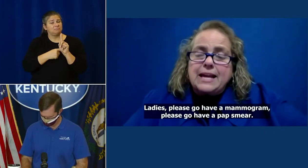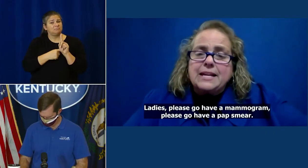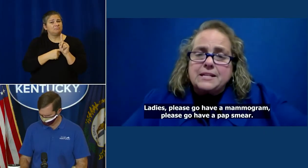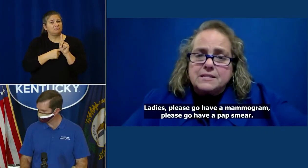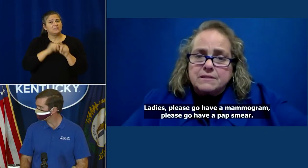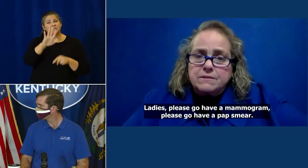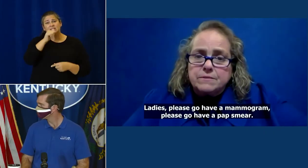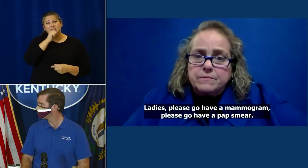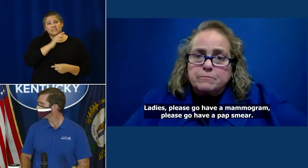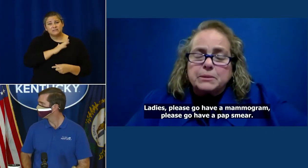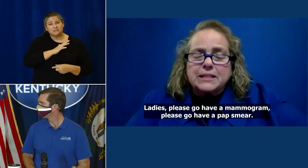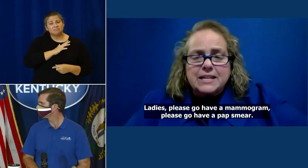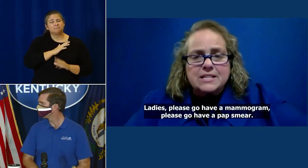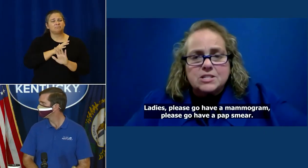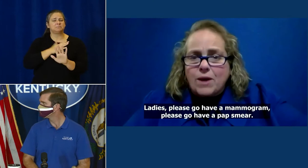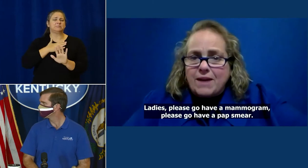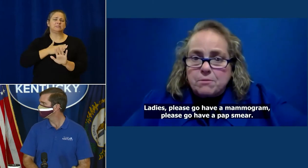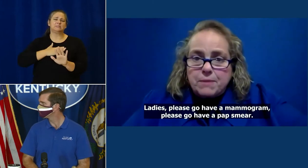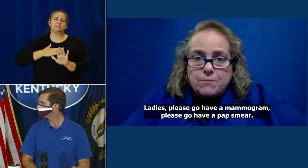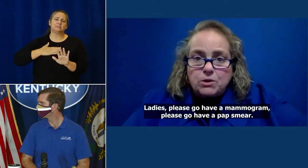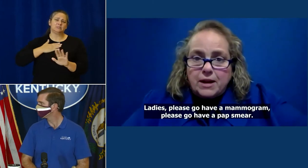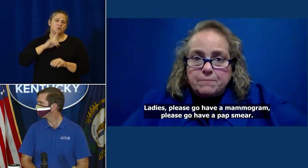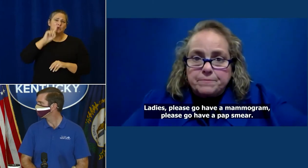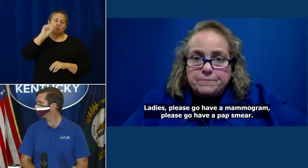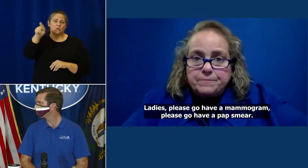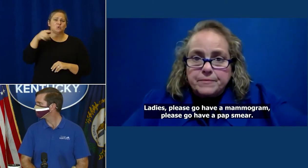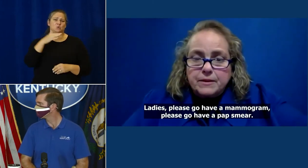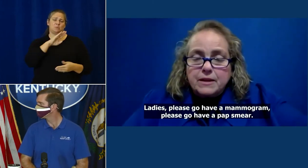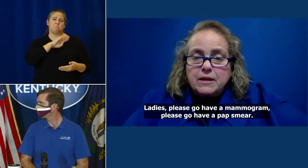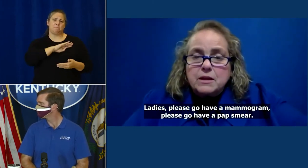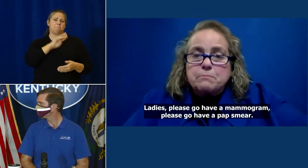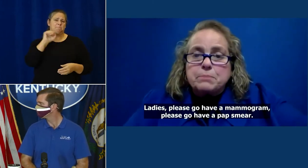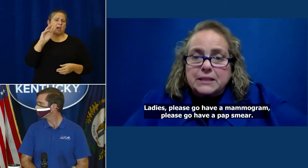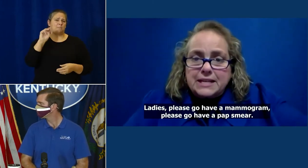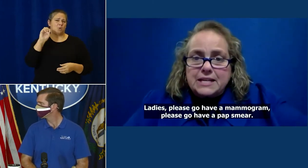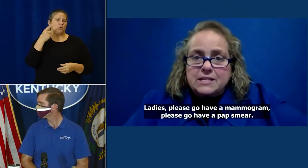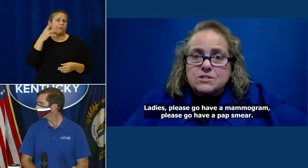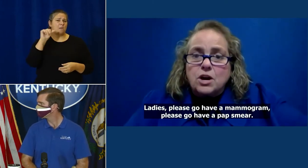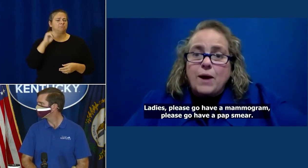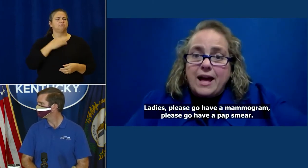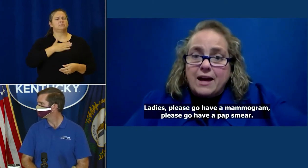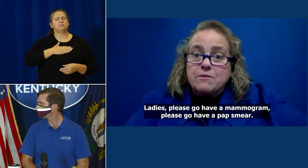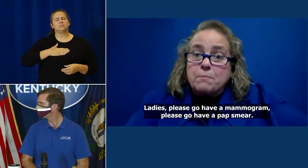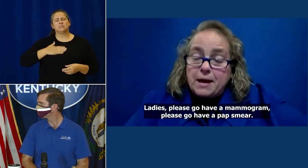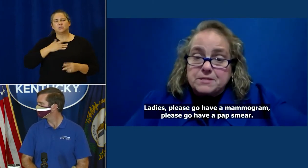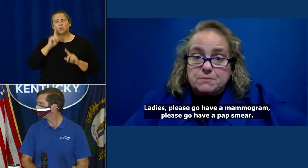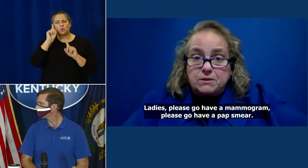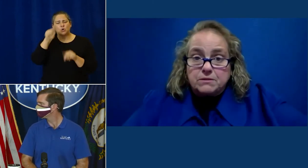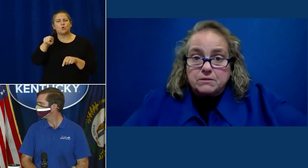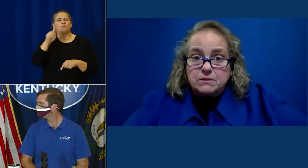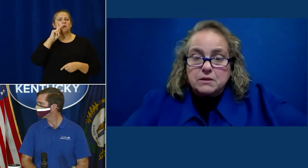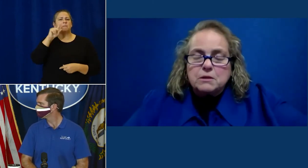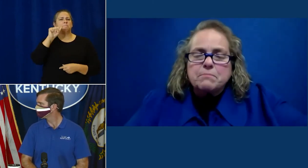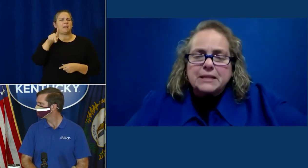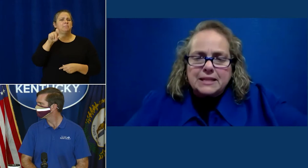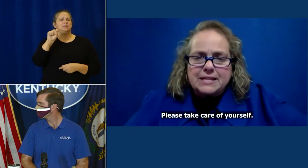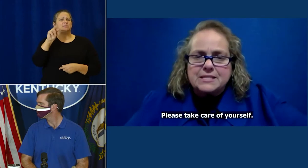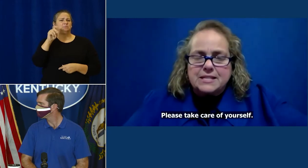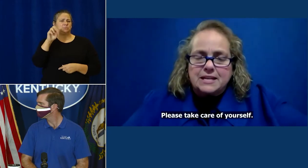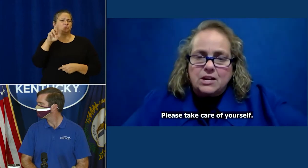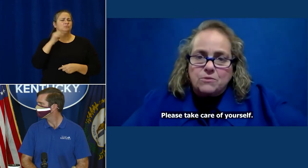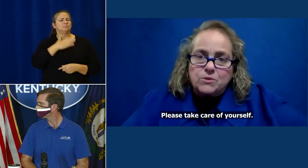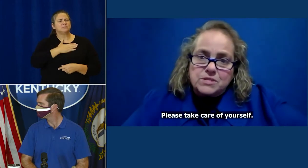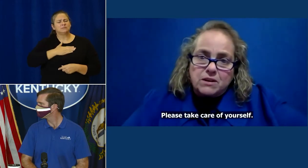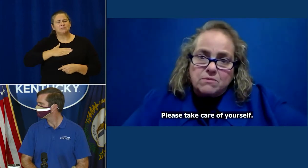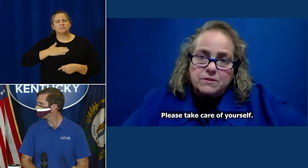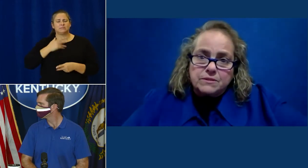Ladies, please go have a mammogram. Please go have a pap smear. Please